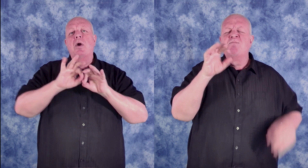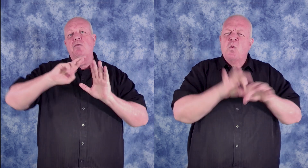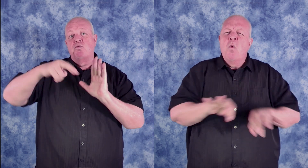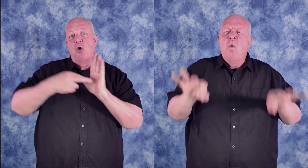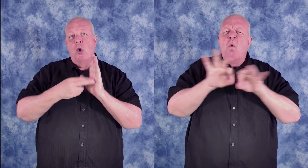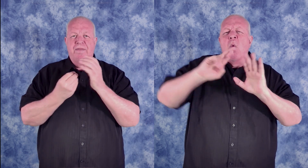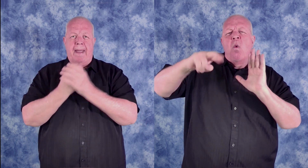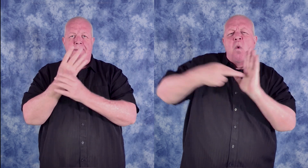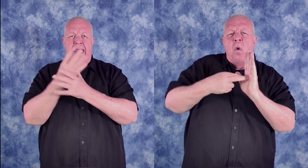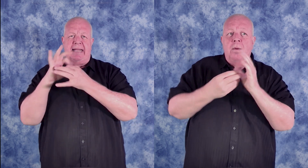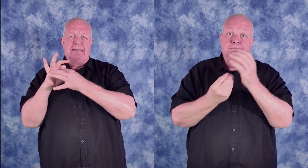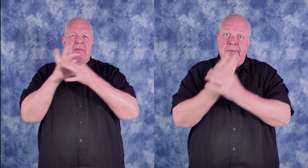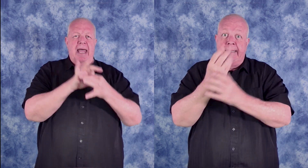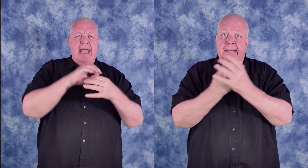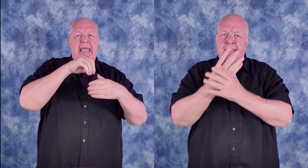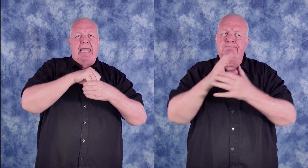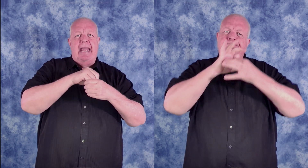that plants play in the ecosystem.